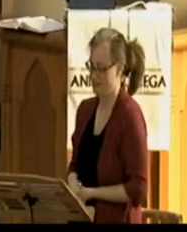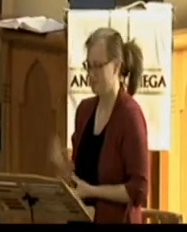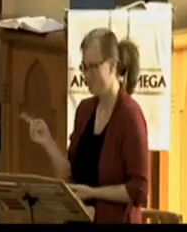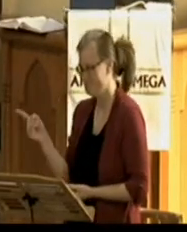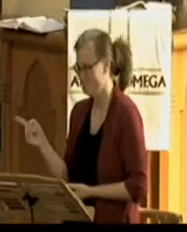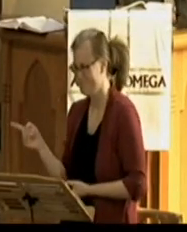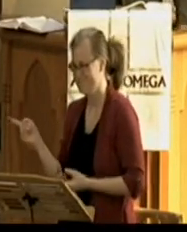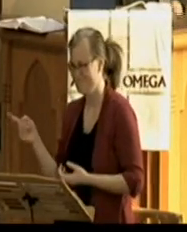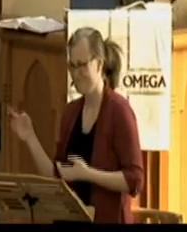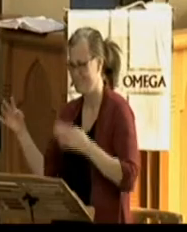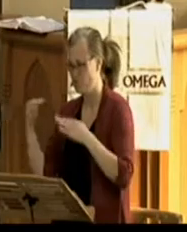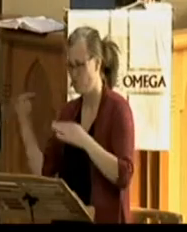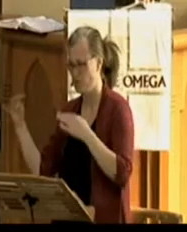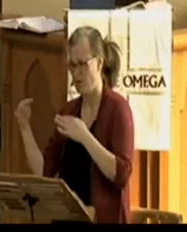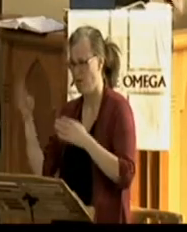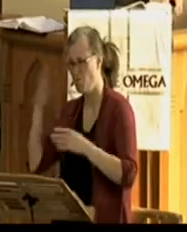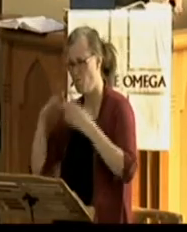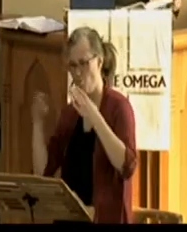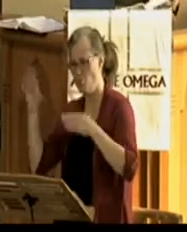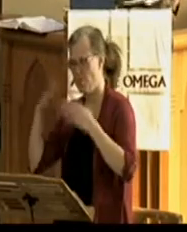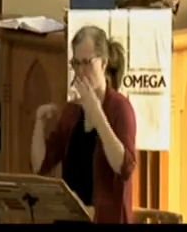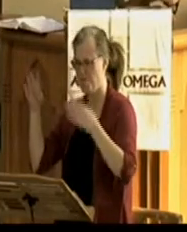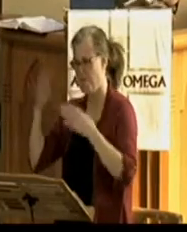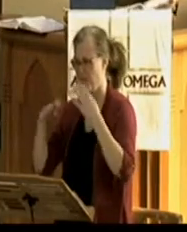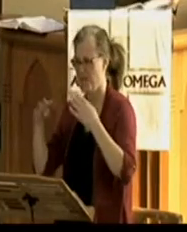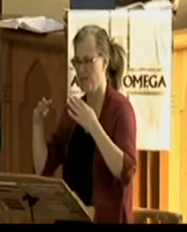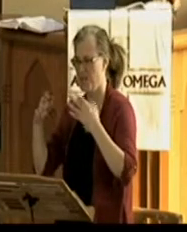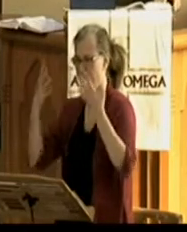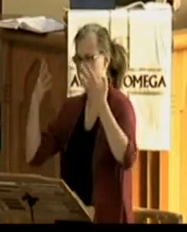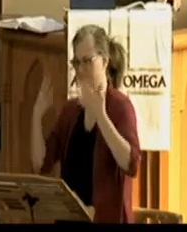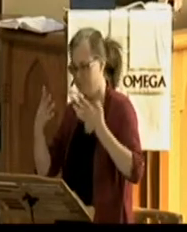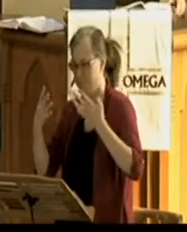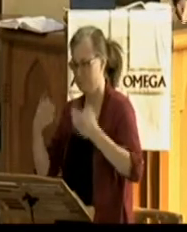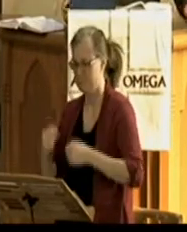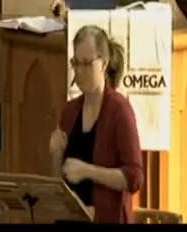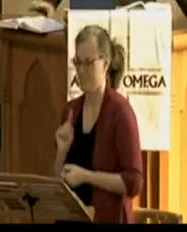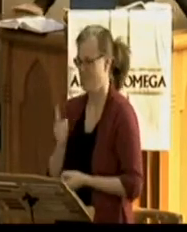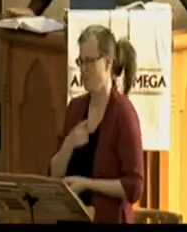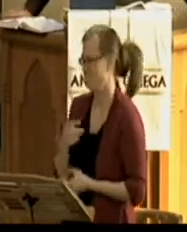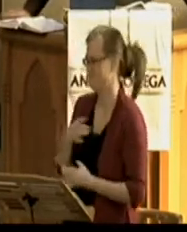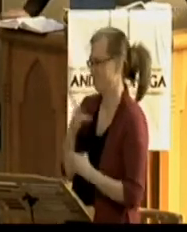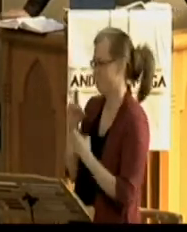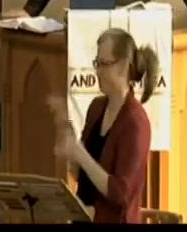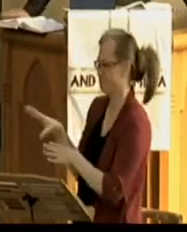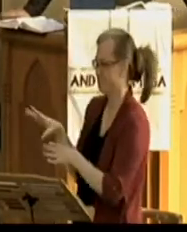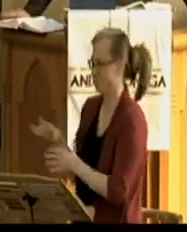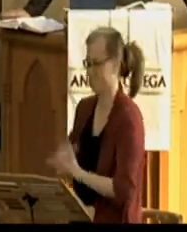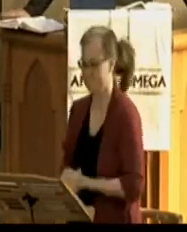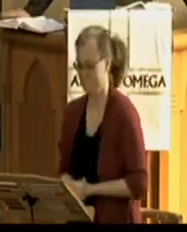And although we tend to look at Thomas negatively, remember, he was a chosen disciple of Christ.